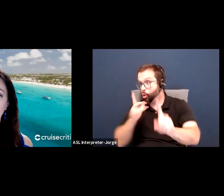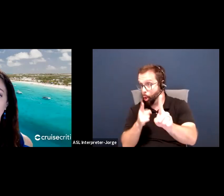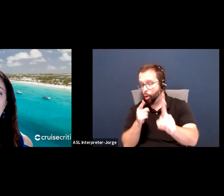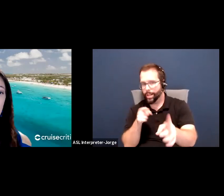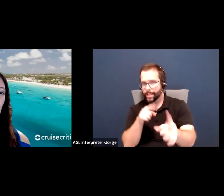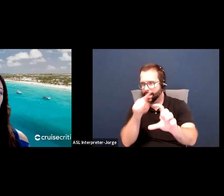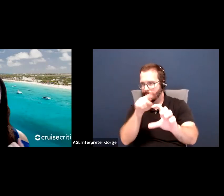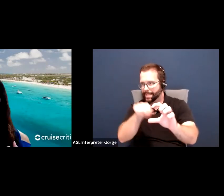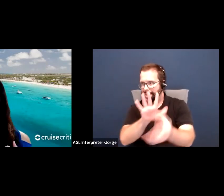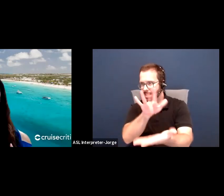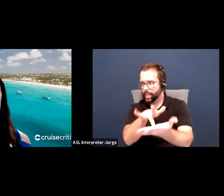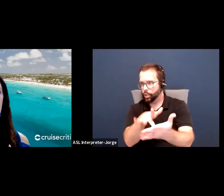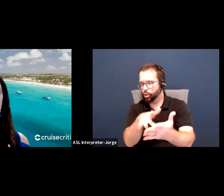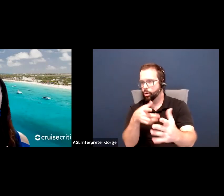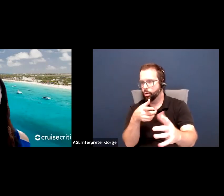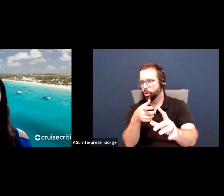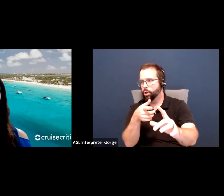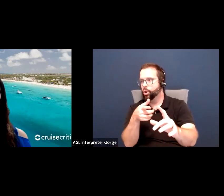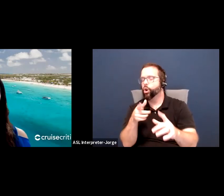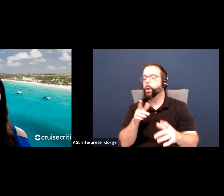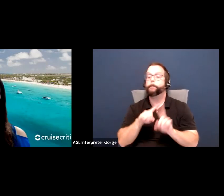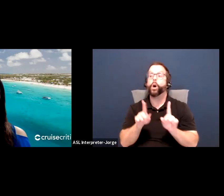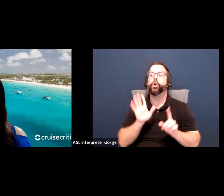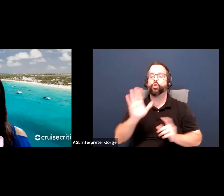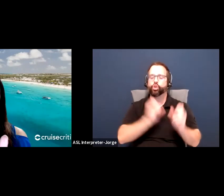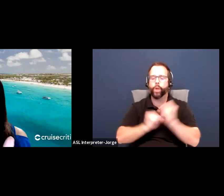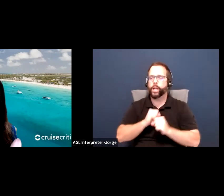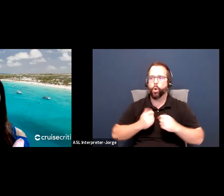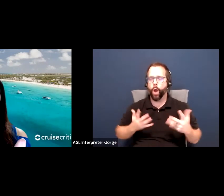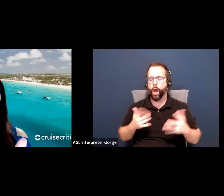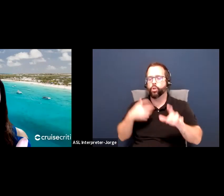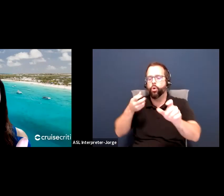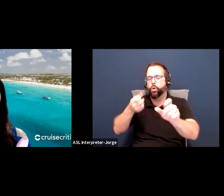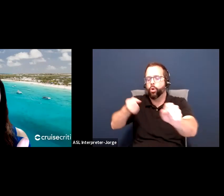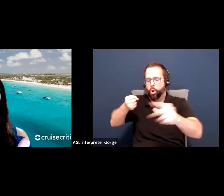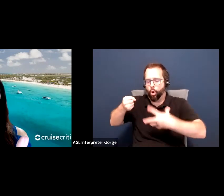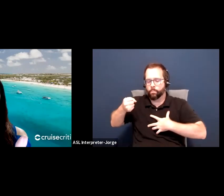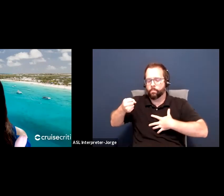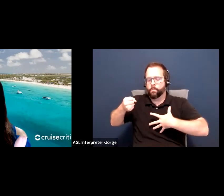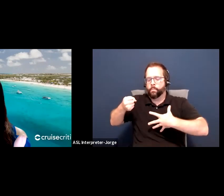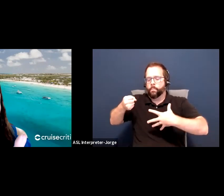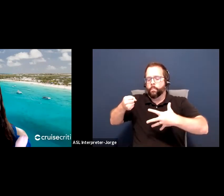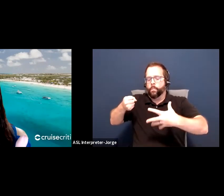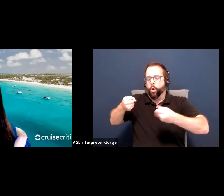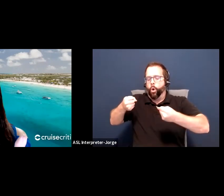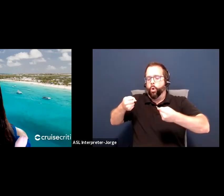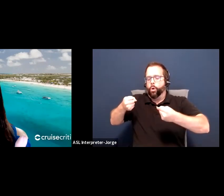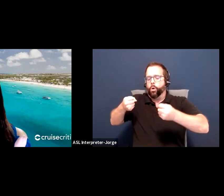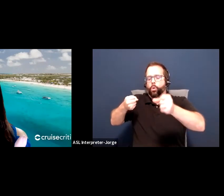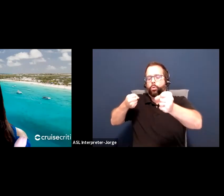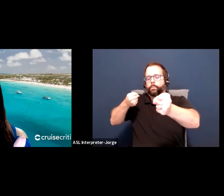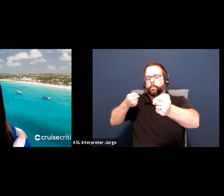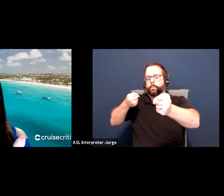for doing that, you might control your breathing. They also have to determine the draw of the string. They assess when they're